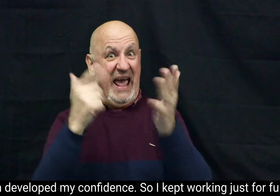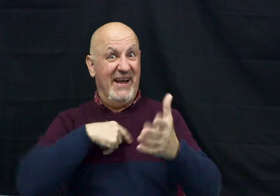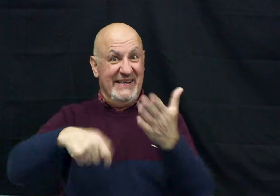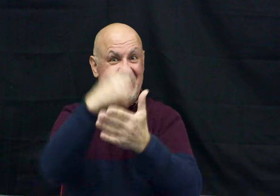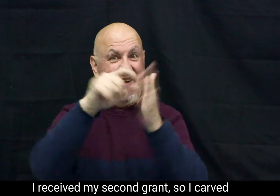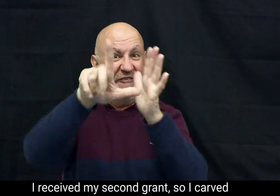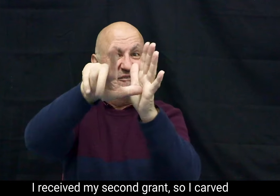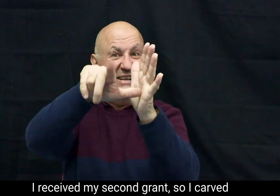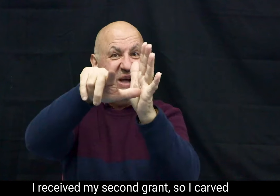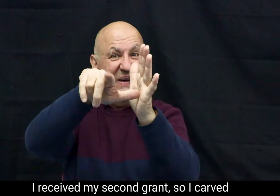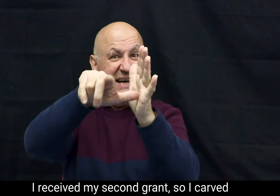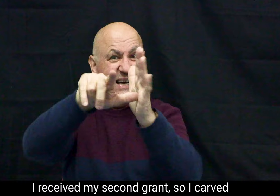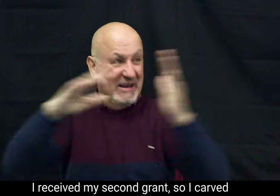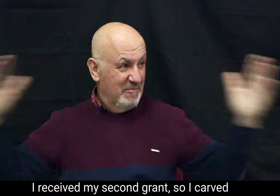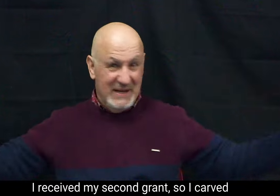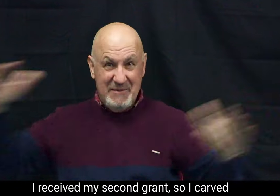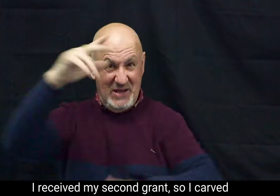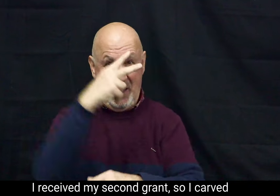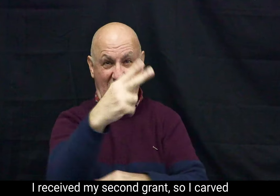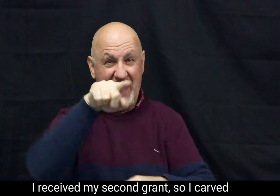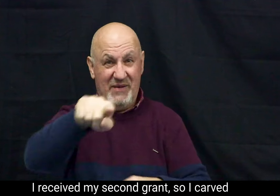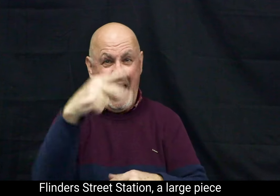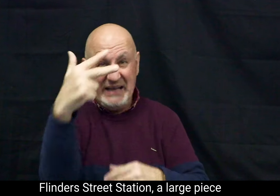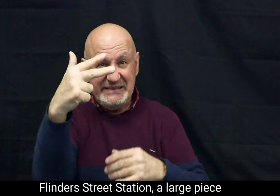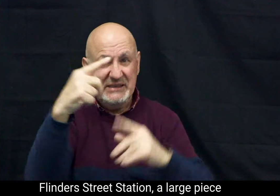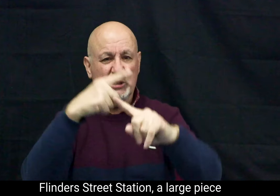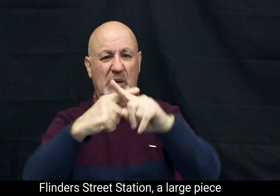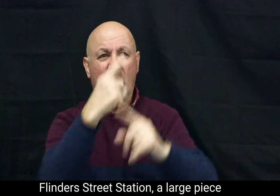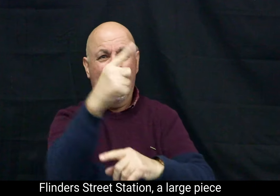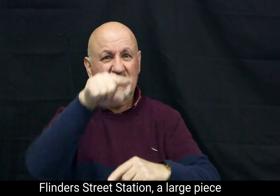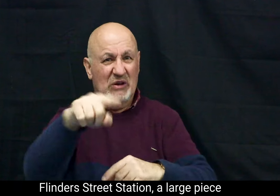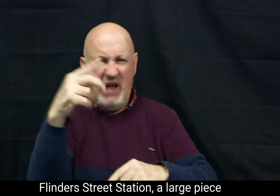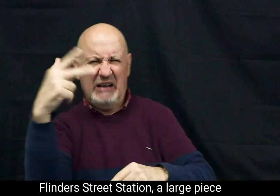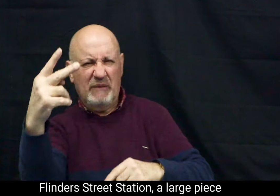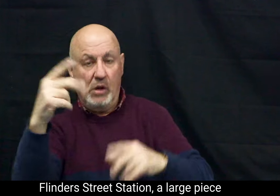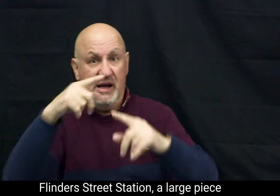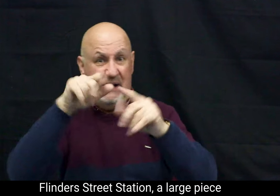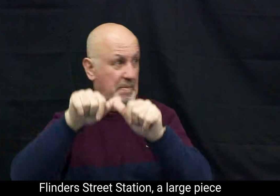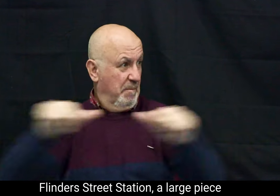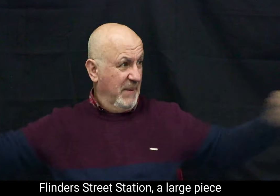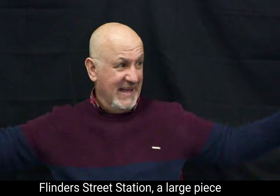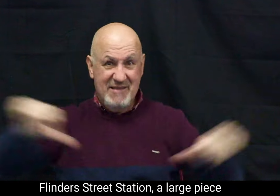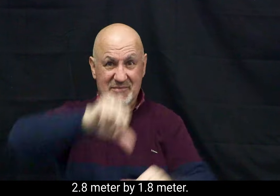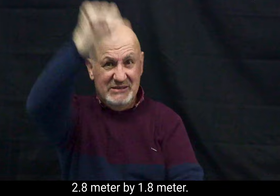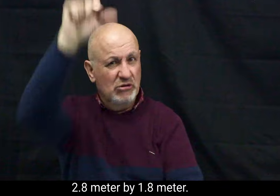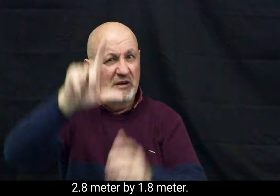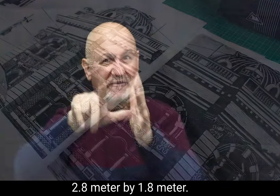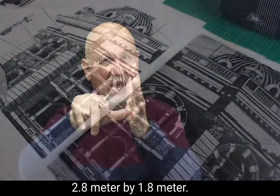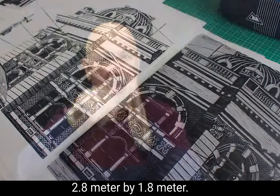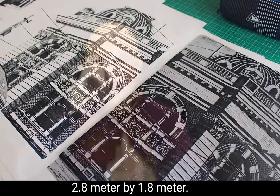I received my second grant. So I carved Flinders Street Station, a large piece, 2.8 meters by 1